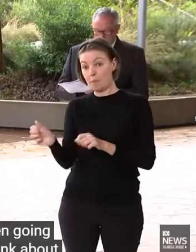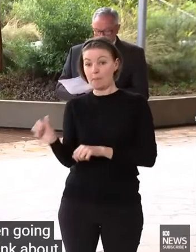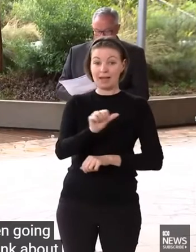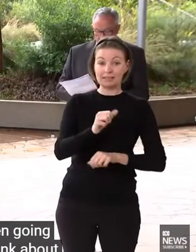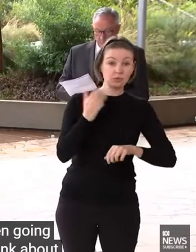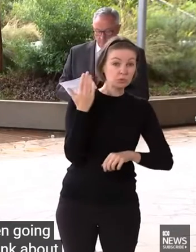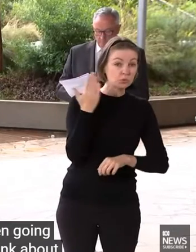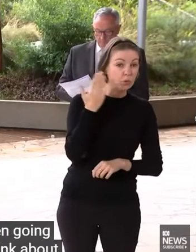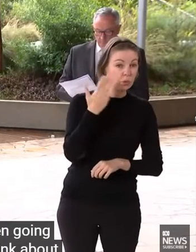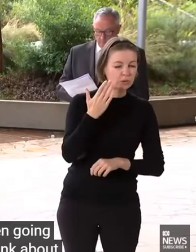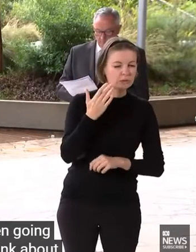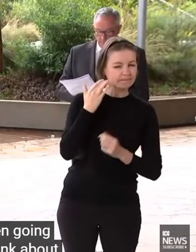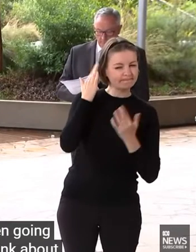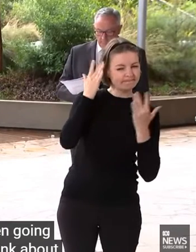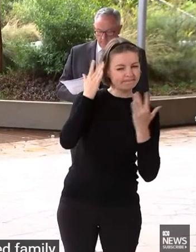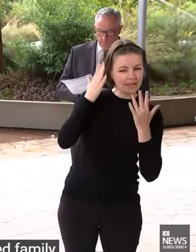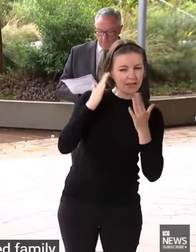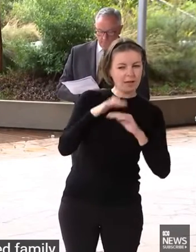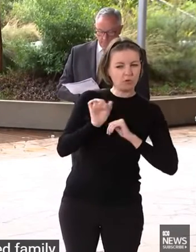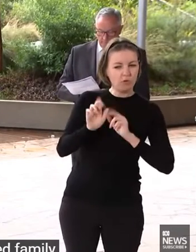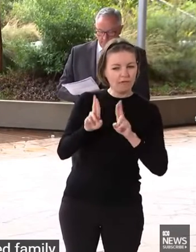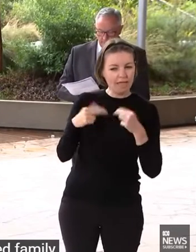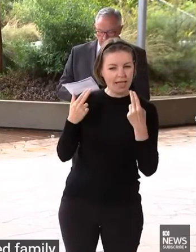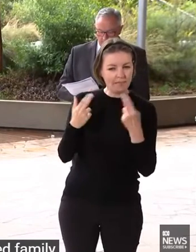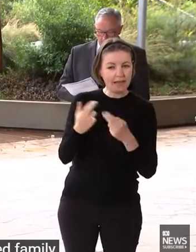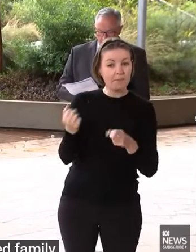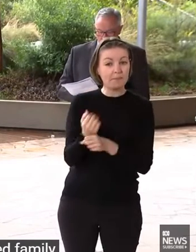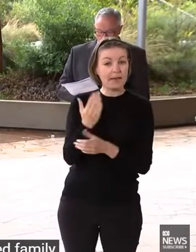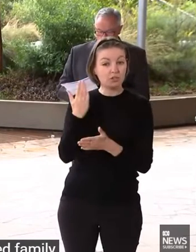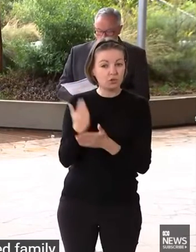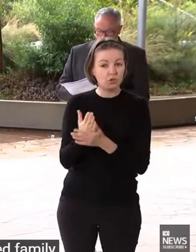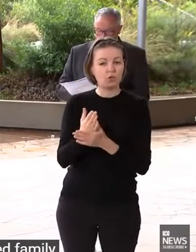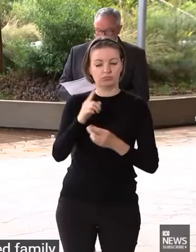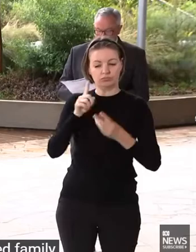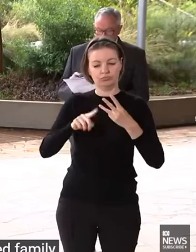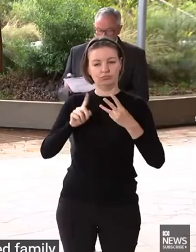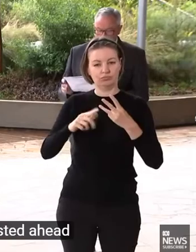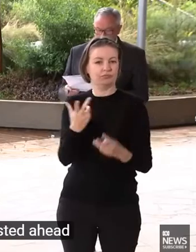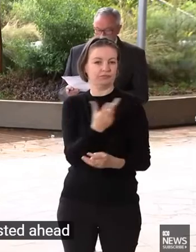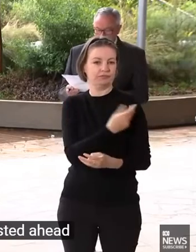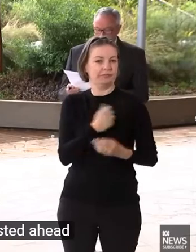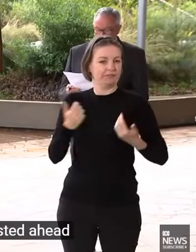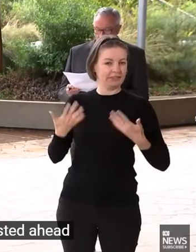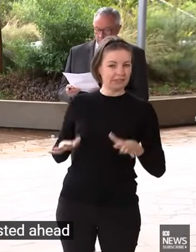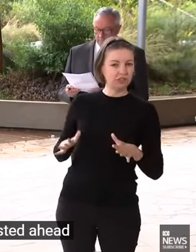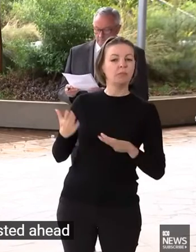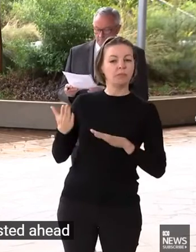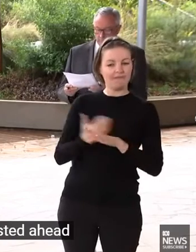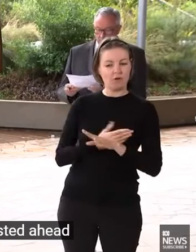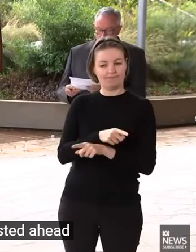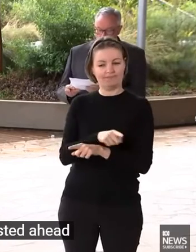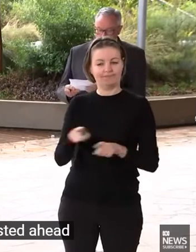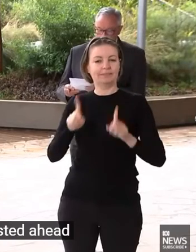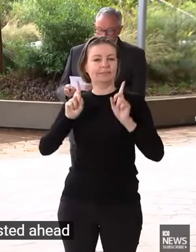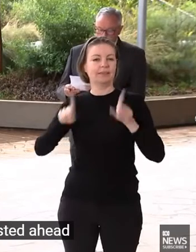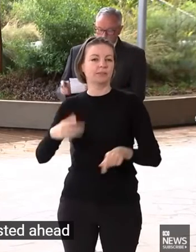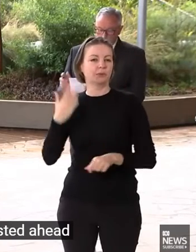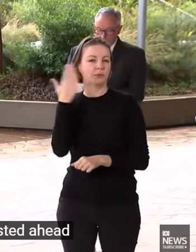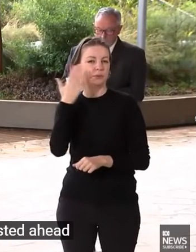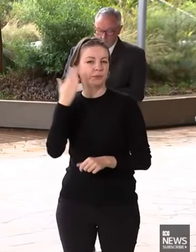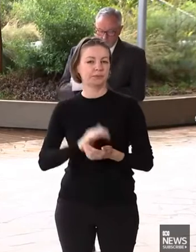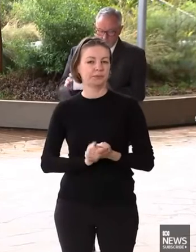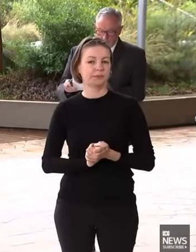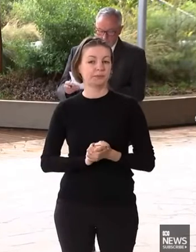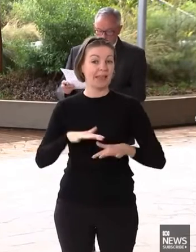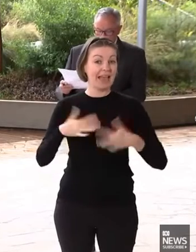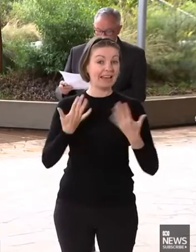and your extended family, ensuring that you're boosted ahead of the school year. And also, that any elderly